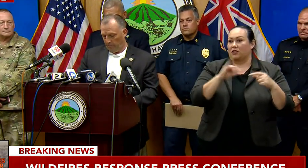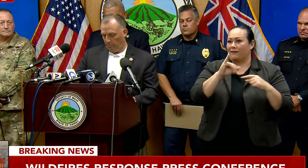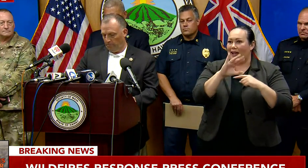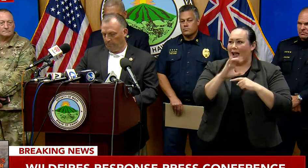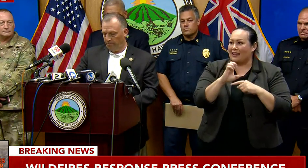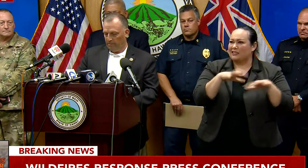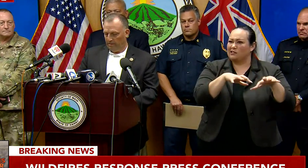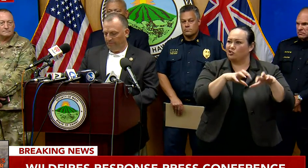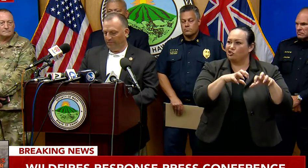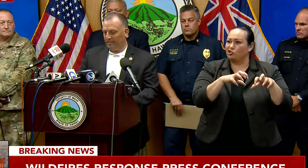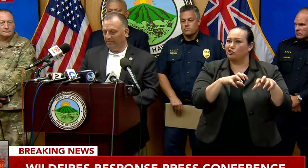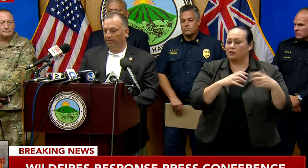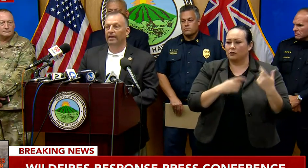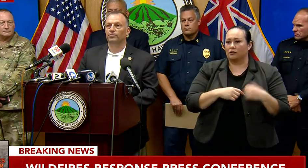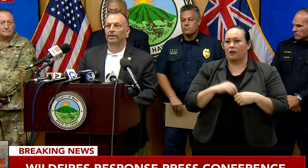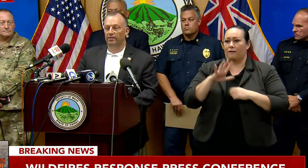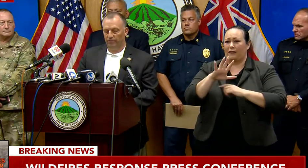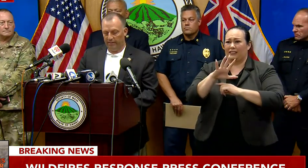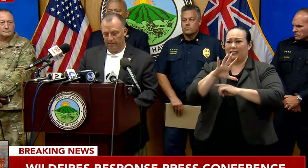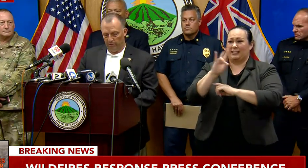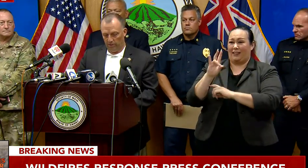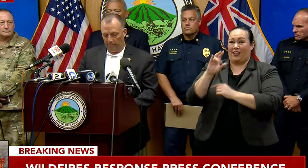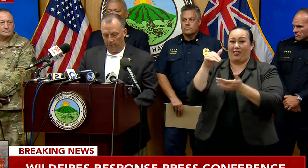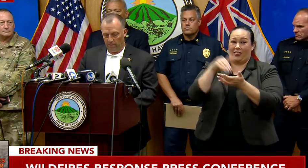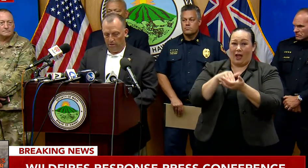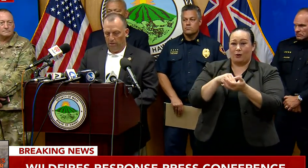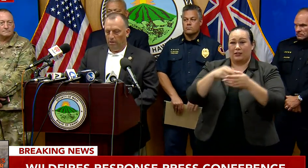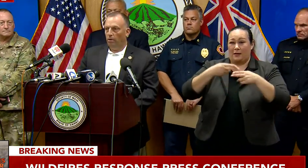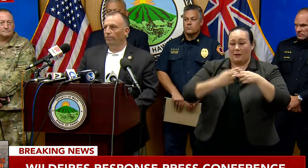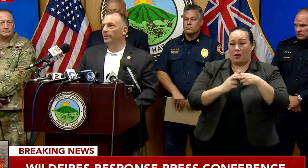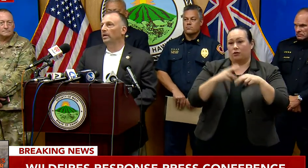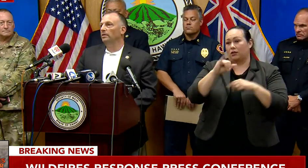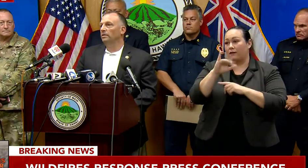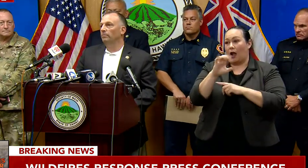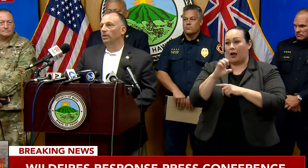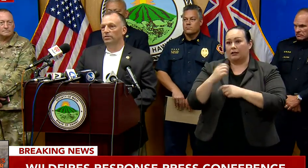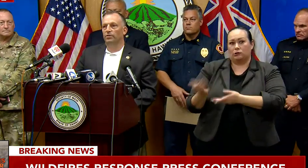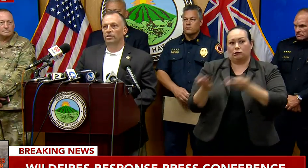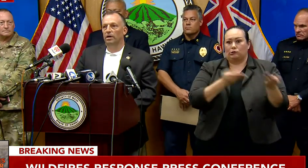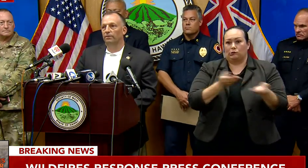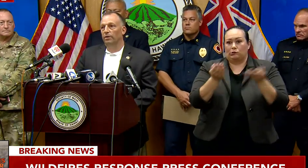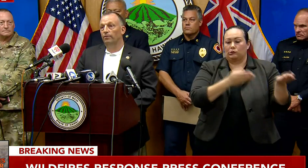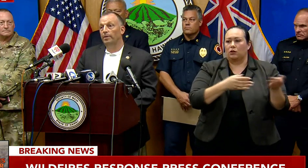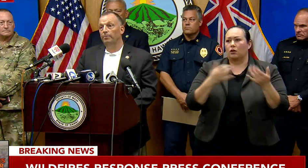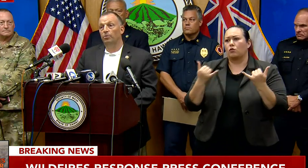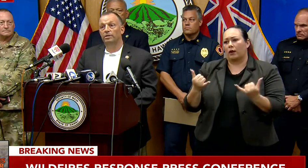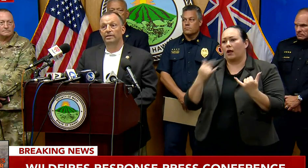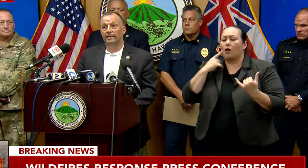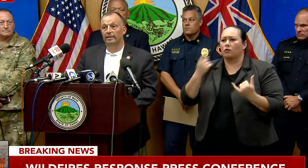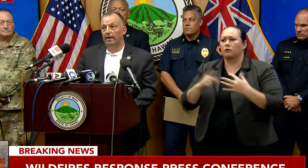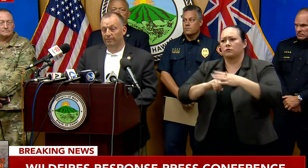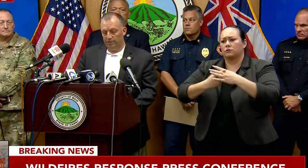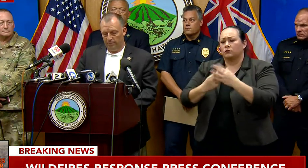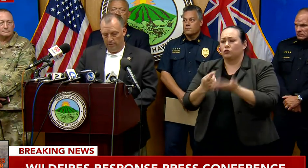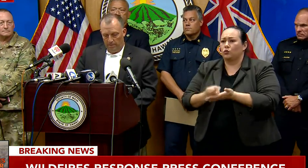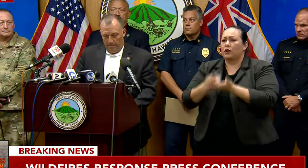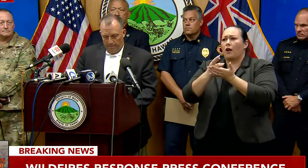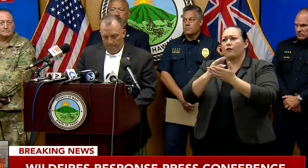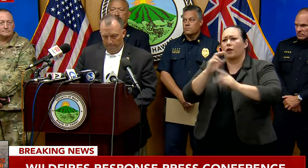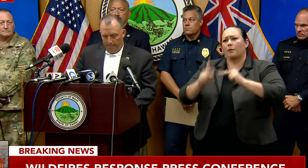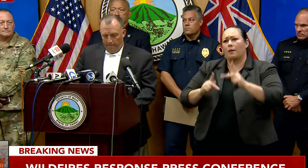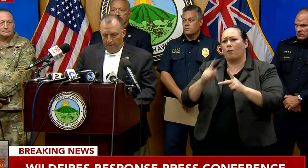for example, 57,000 pounds of ice that was delivered, we've begun much of the recovery for people in their daily lives.